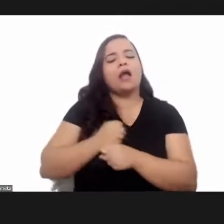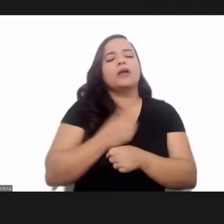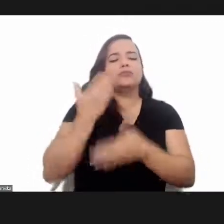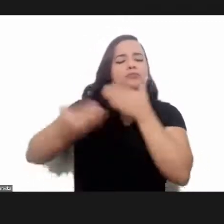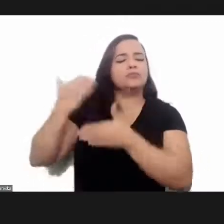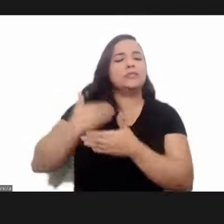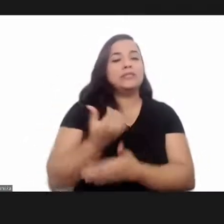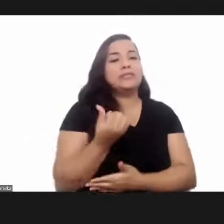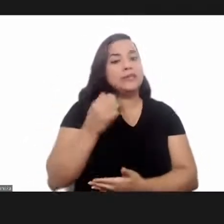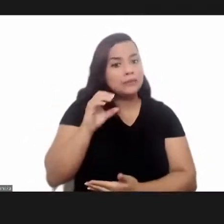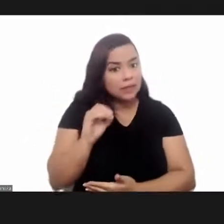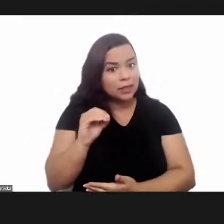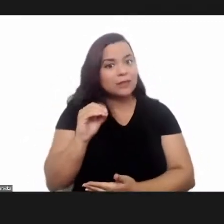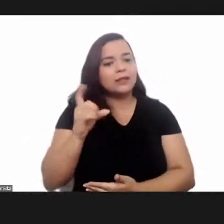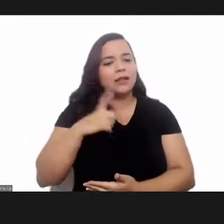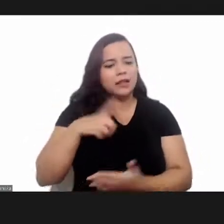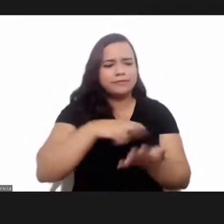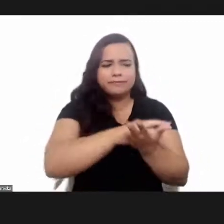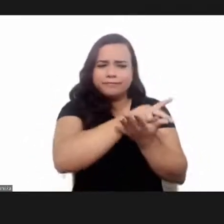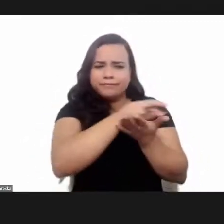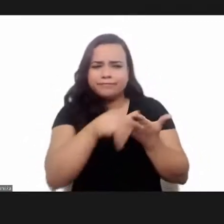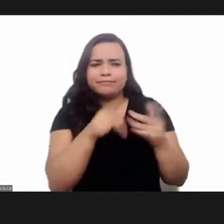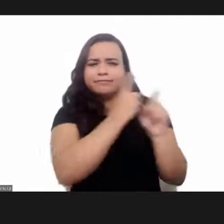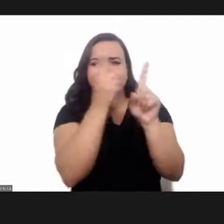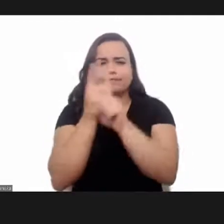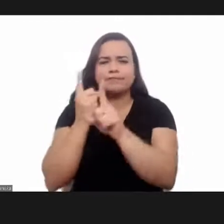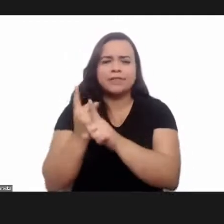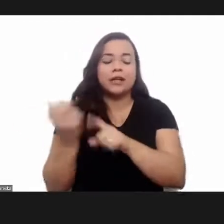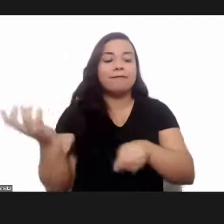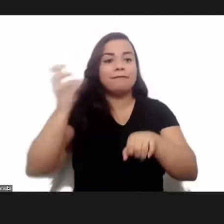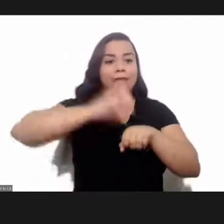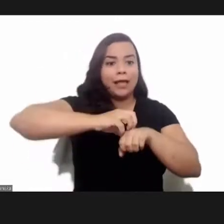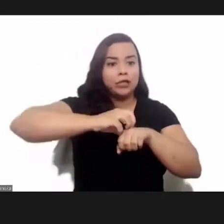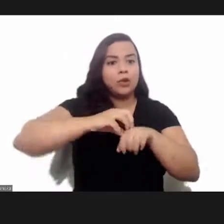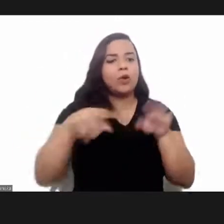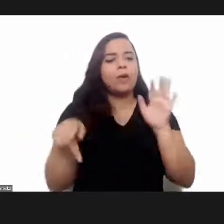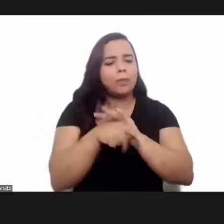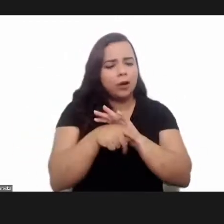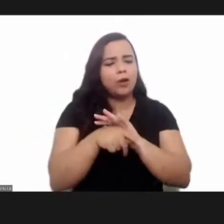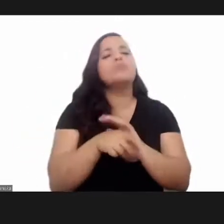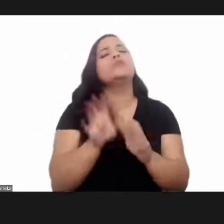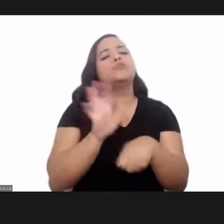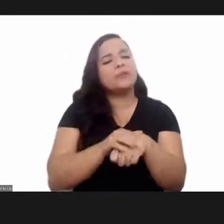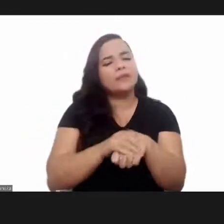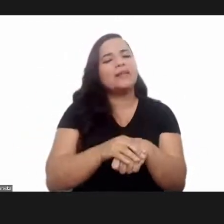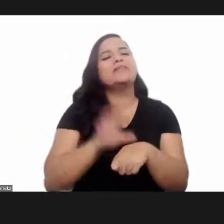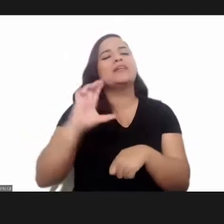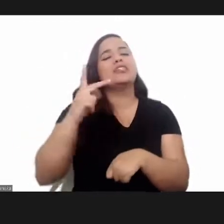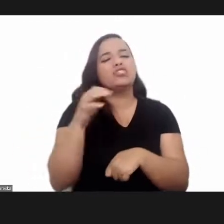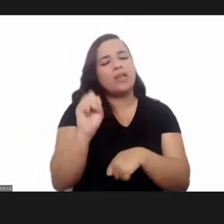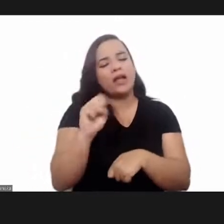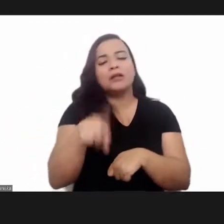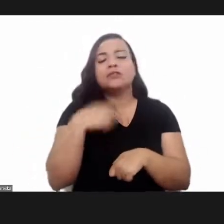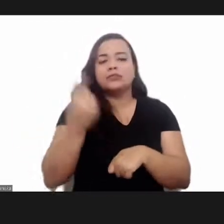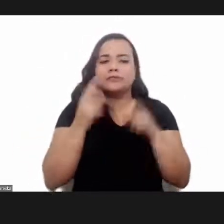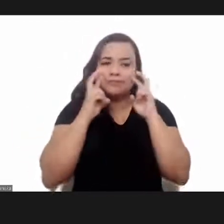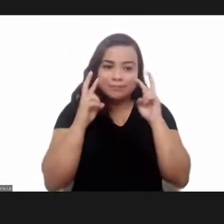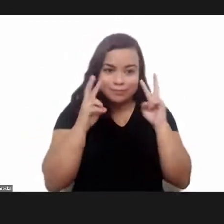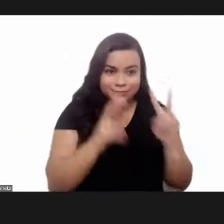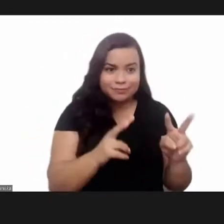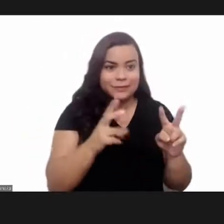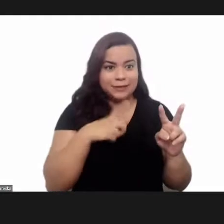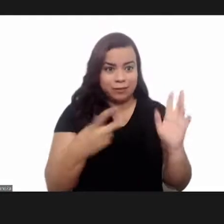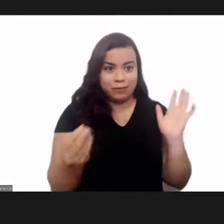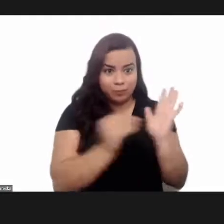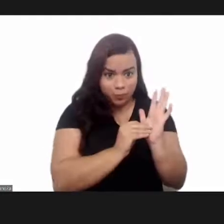strains of T. cruzi and the vector or the ideological agent resulting in an original